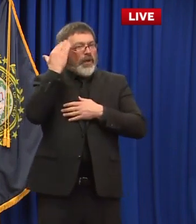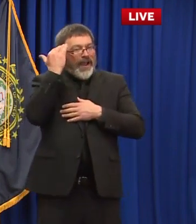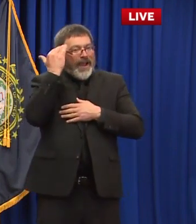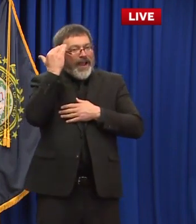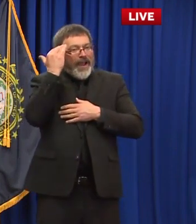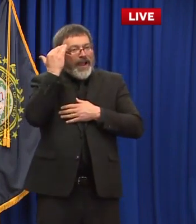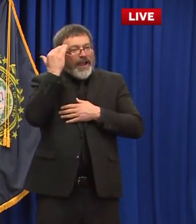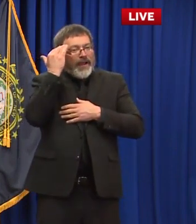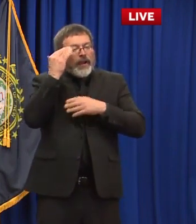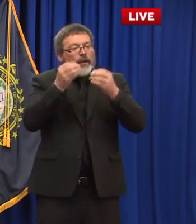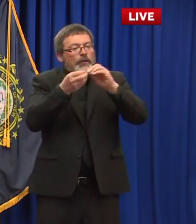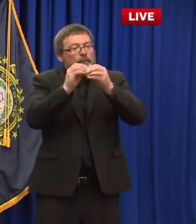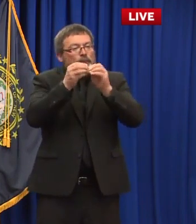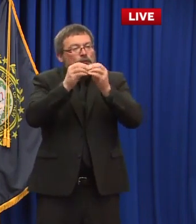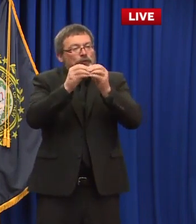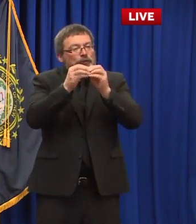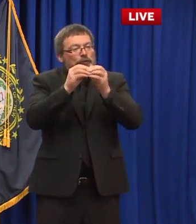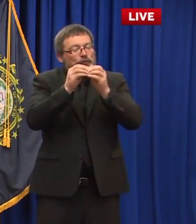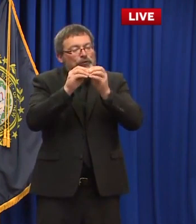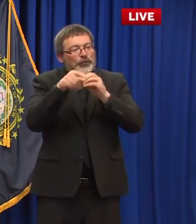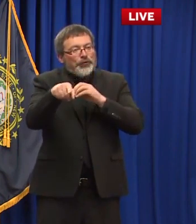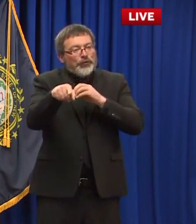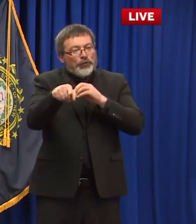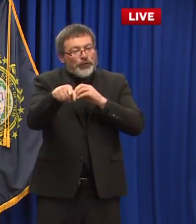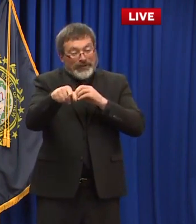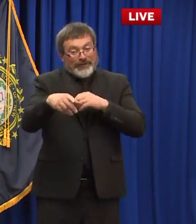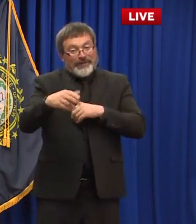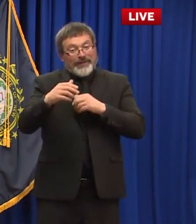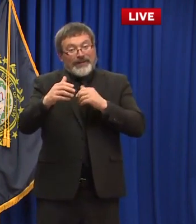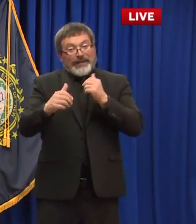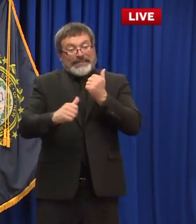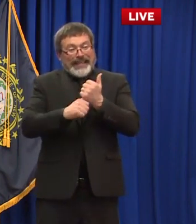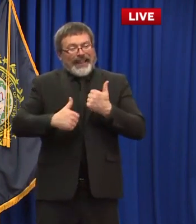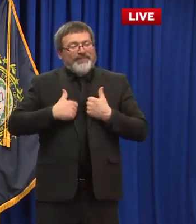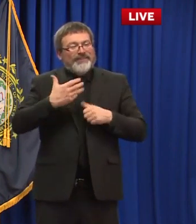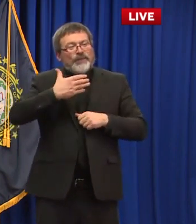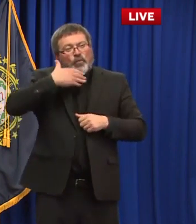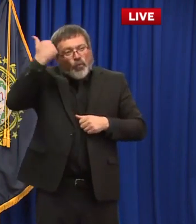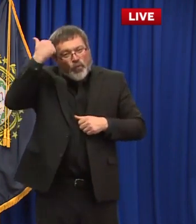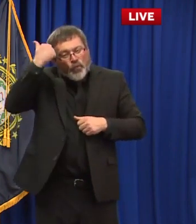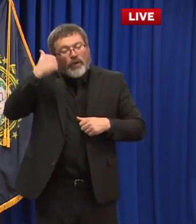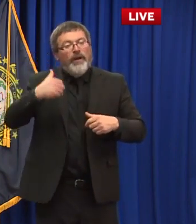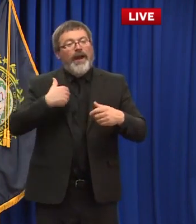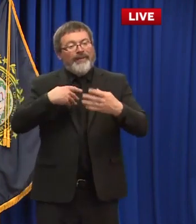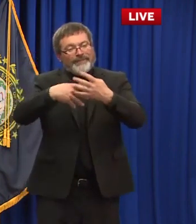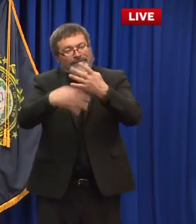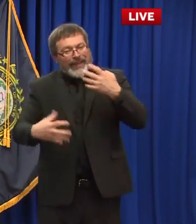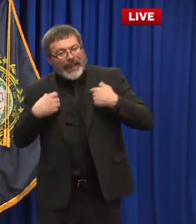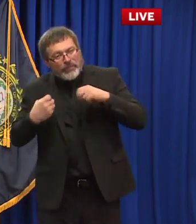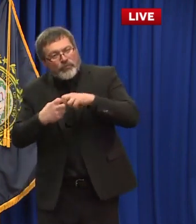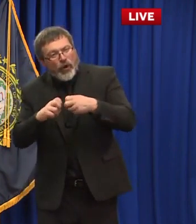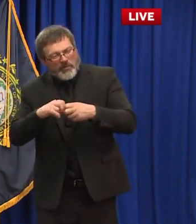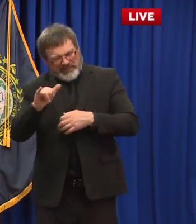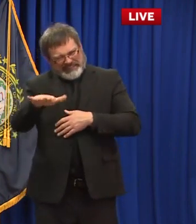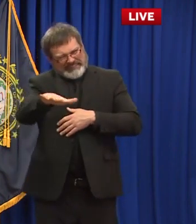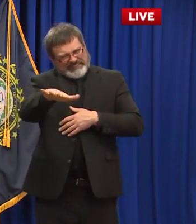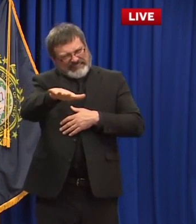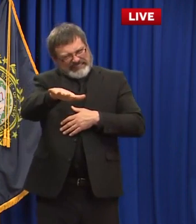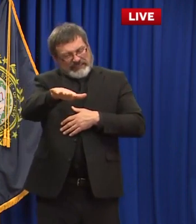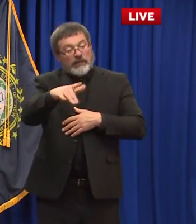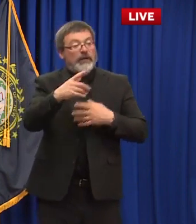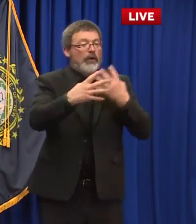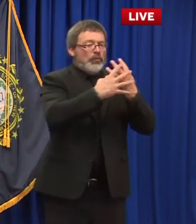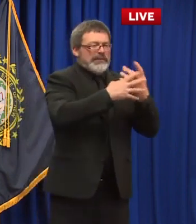a higher risk for negative consequences when you're over the age of 60 with underlying conditions that represents mostly nursing